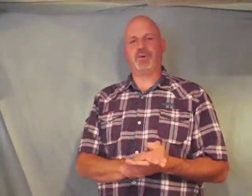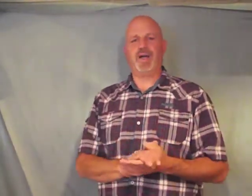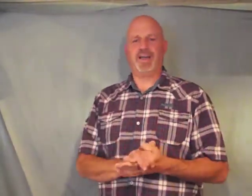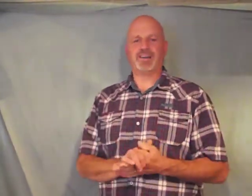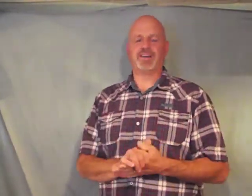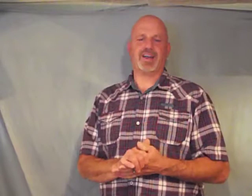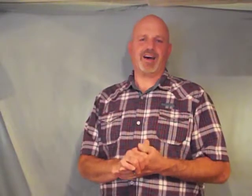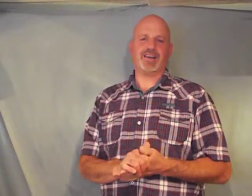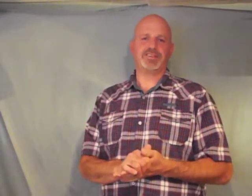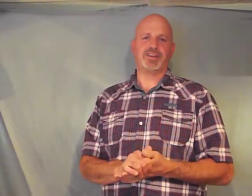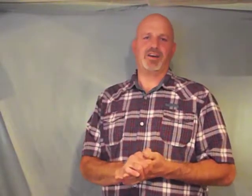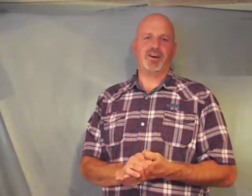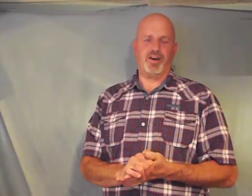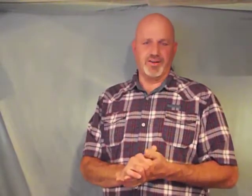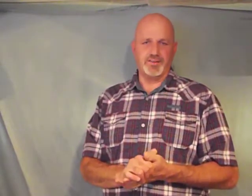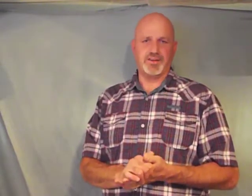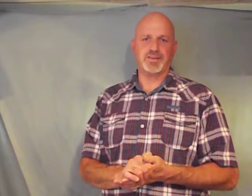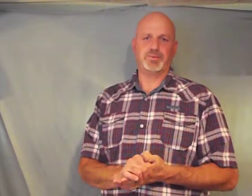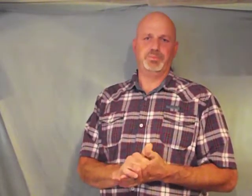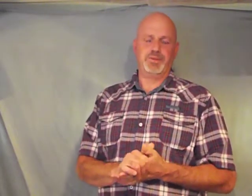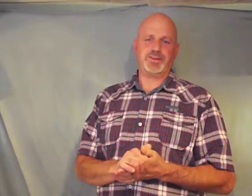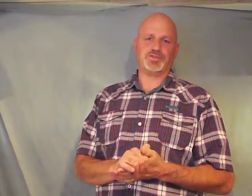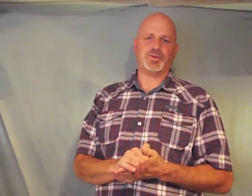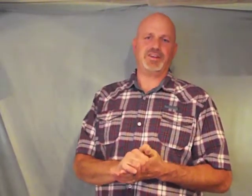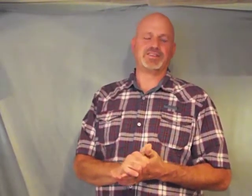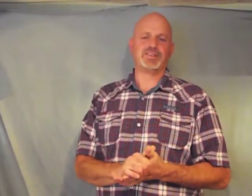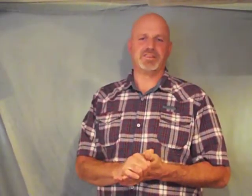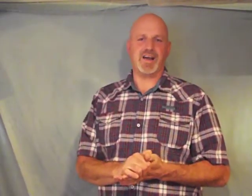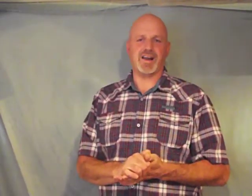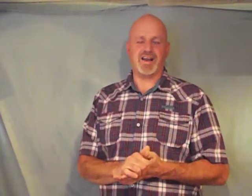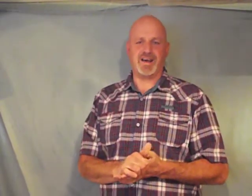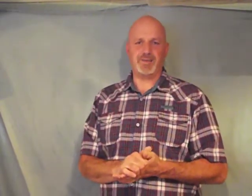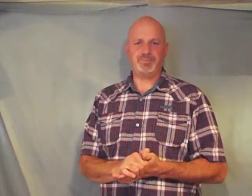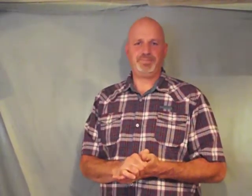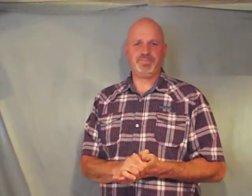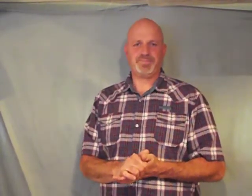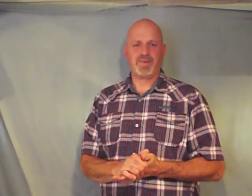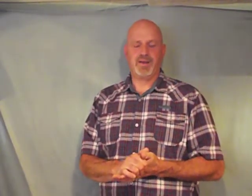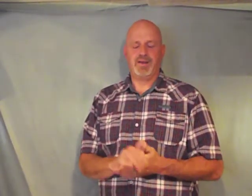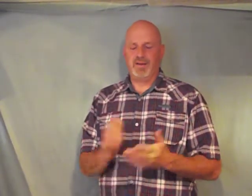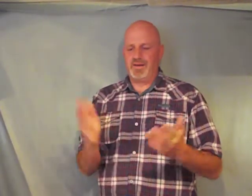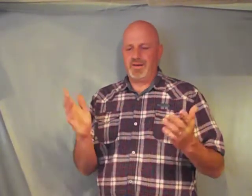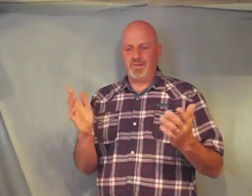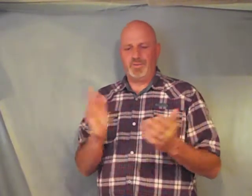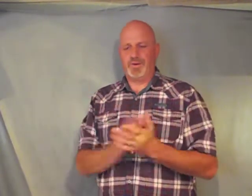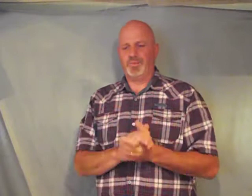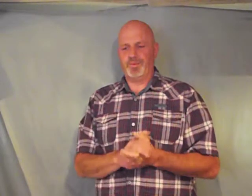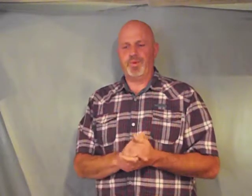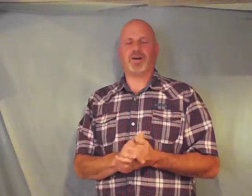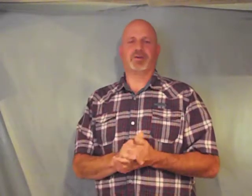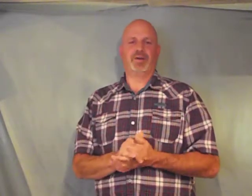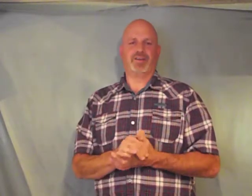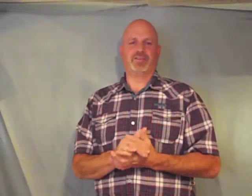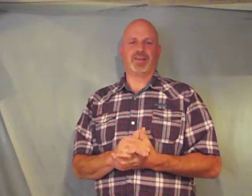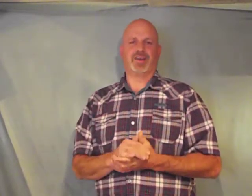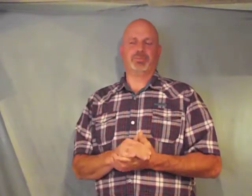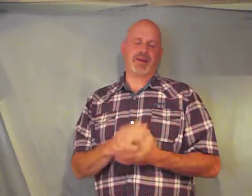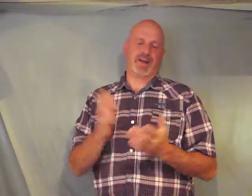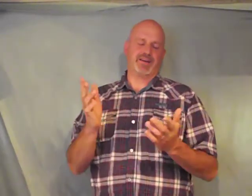at gods art ministries dot com we welcome everything but I can